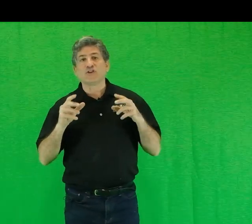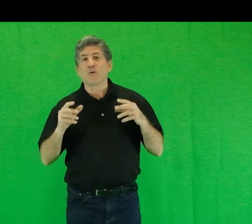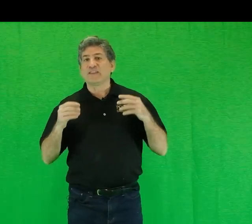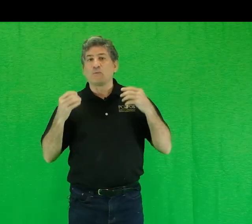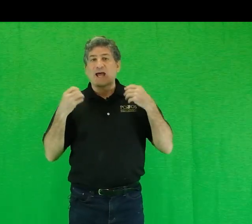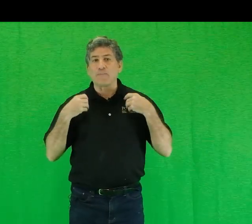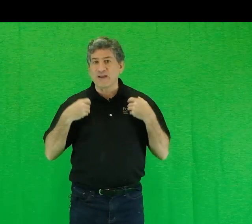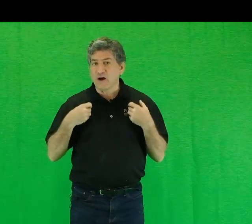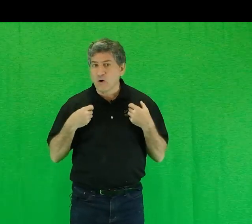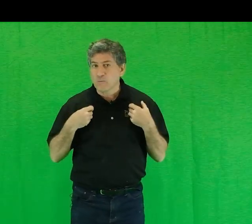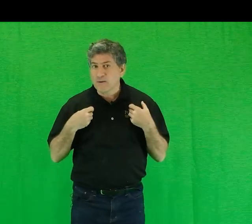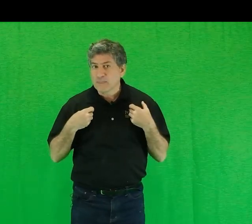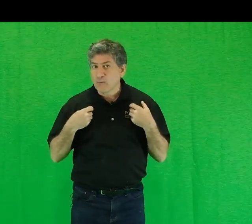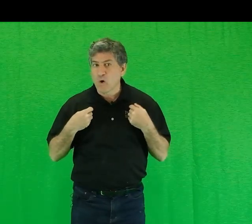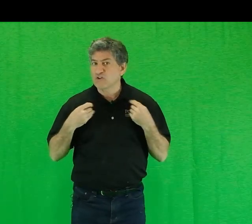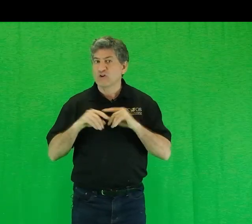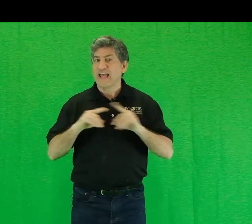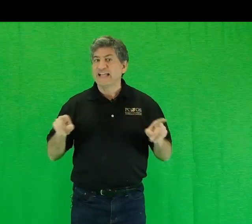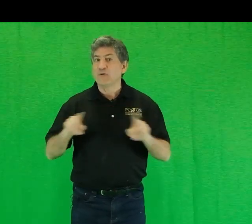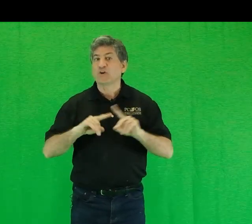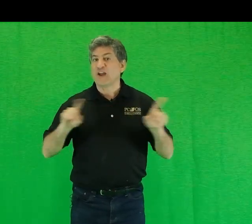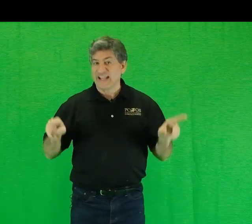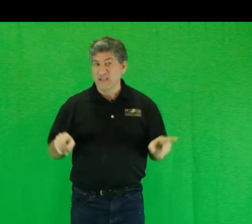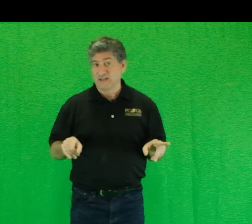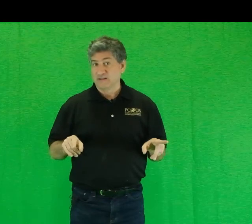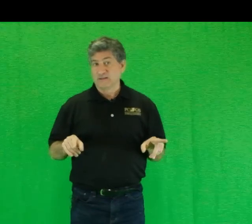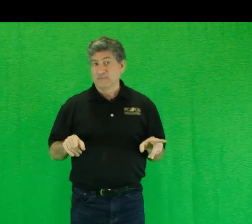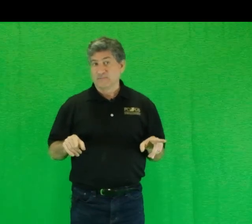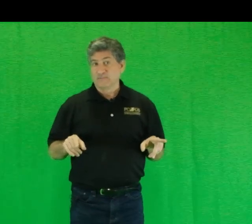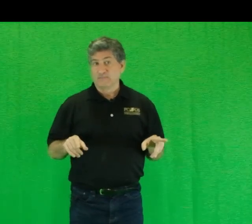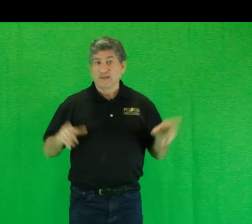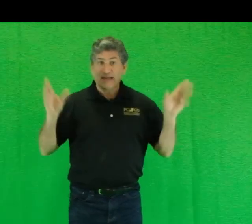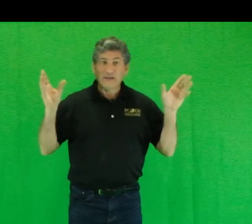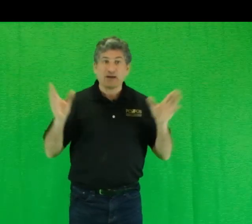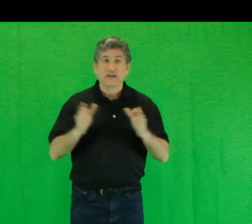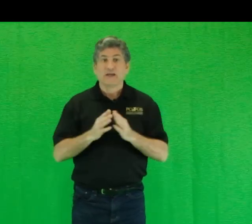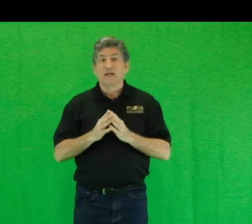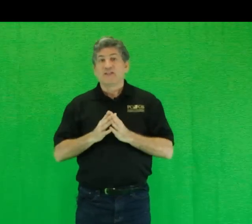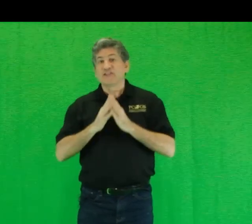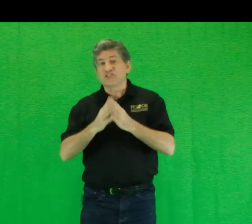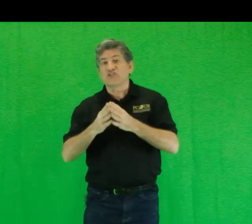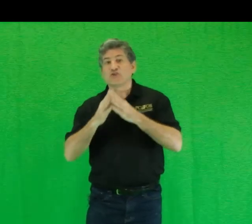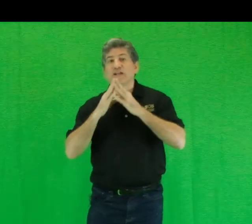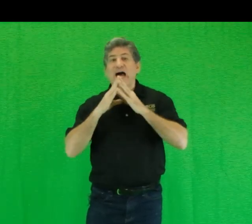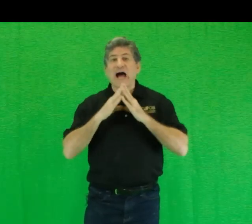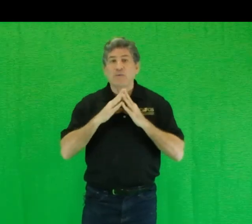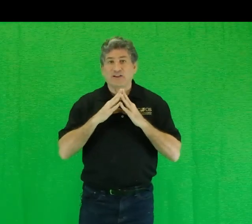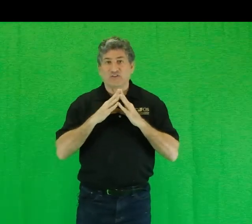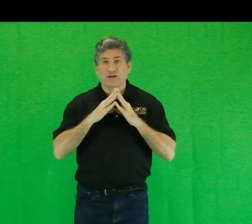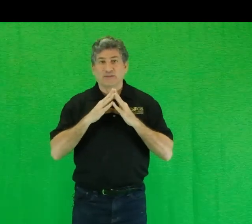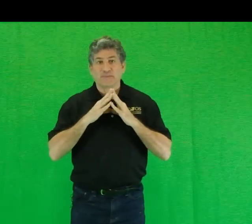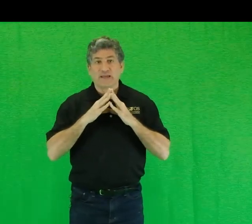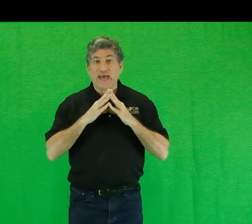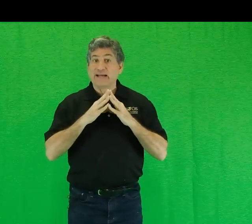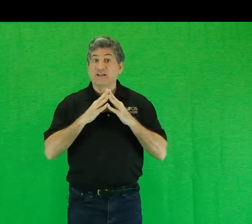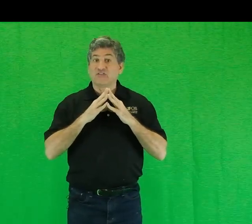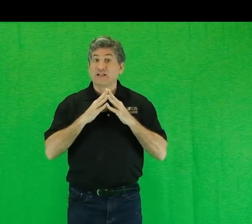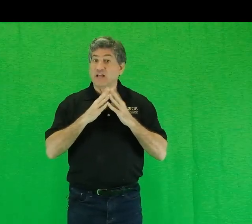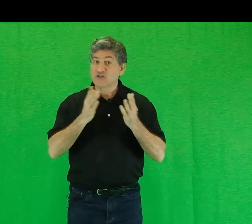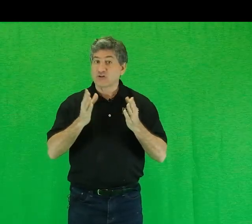knowing that what I bring home won't hurt anyone or anything. Anyway, this is the journey I went on, and it is the logical